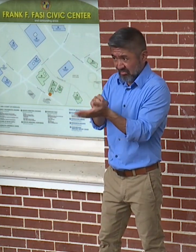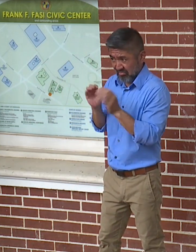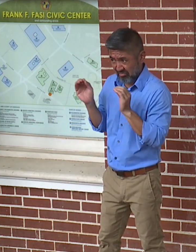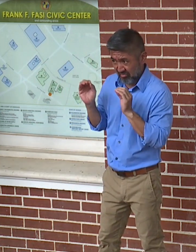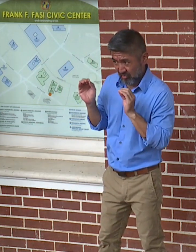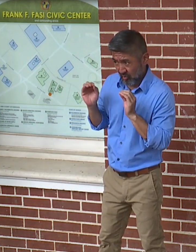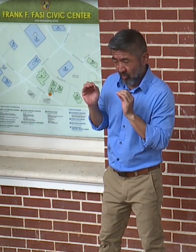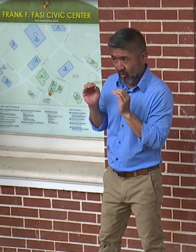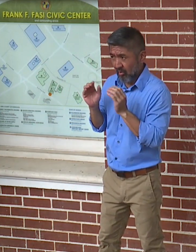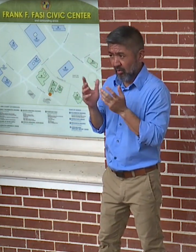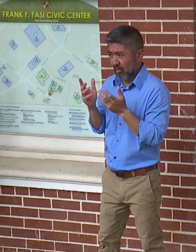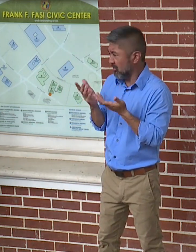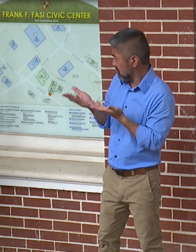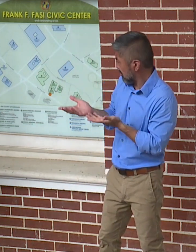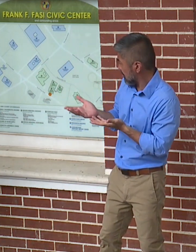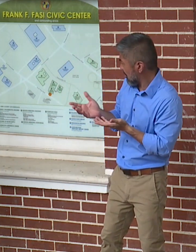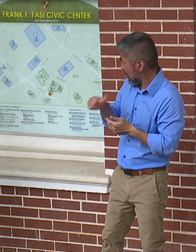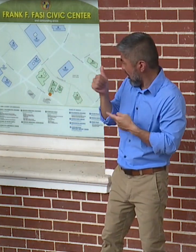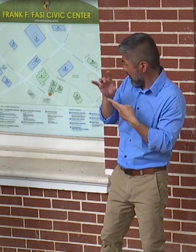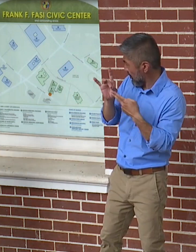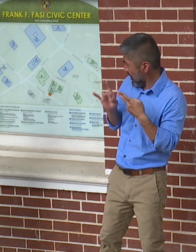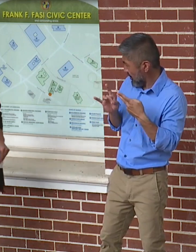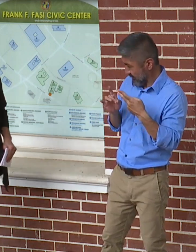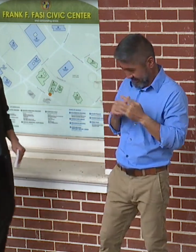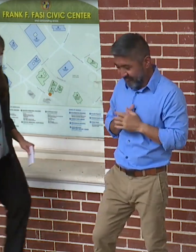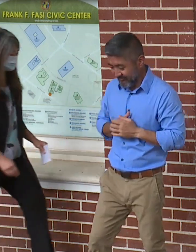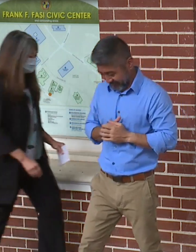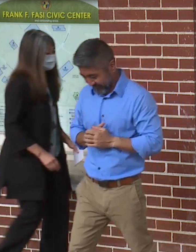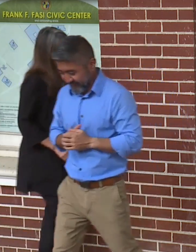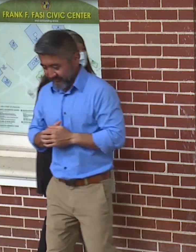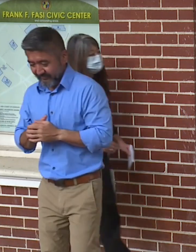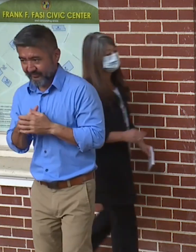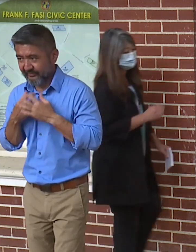Dr. Akaki, that is there any other option that they can use?